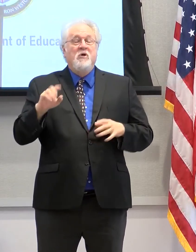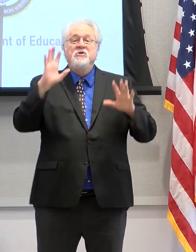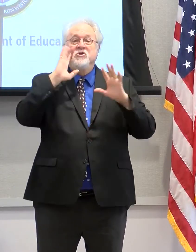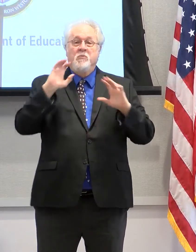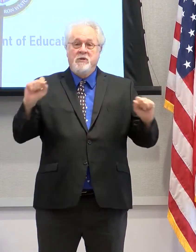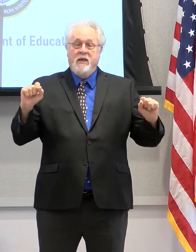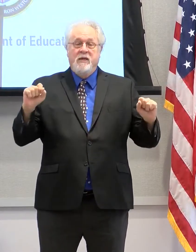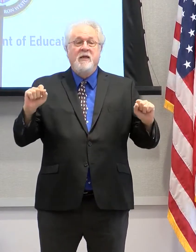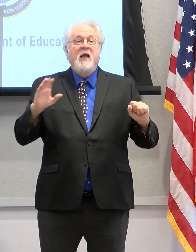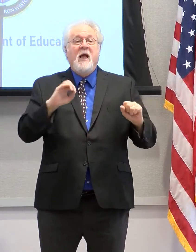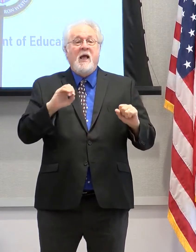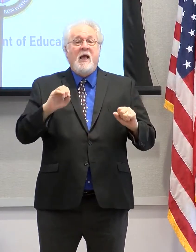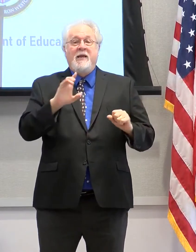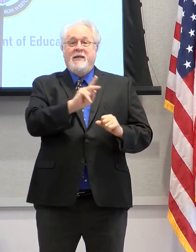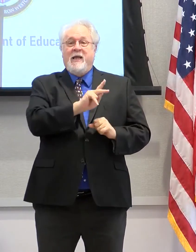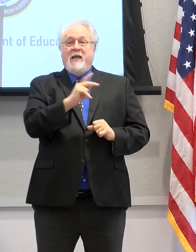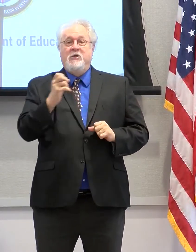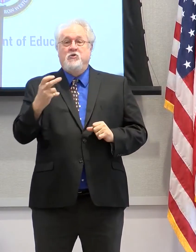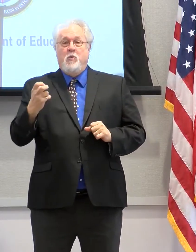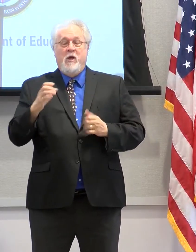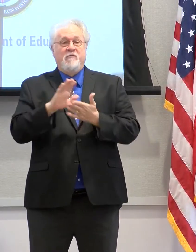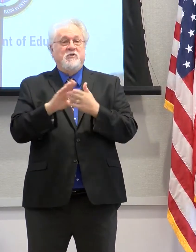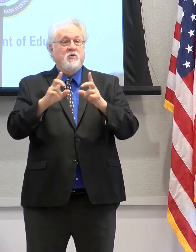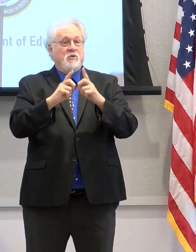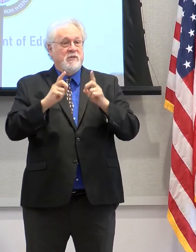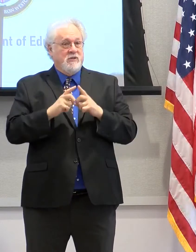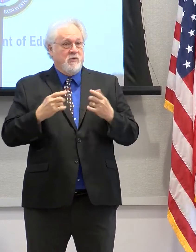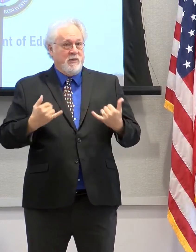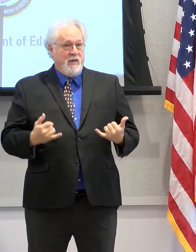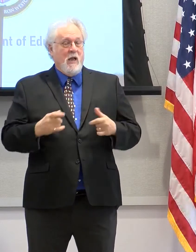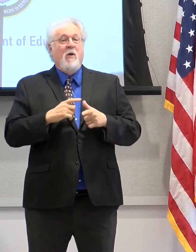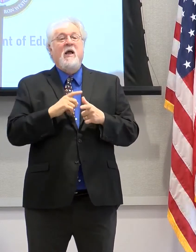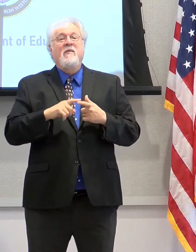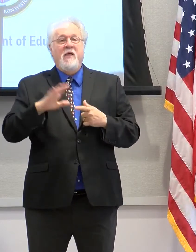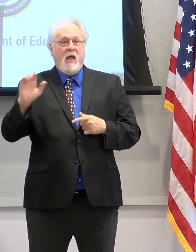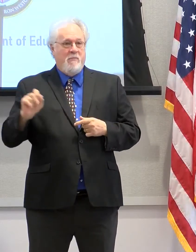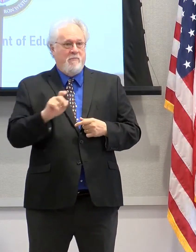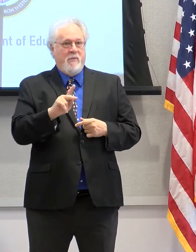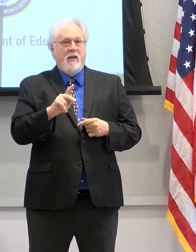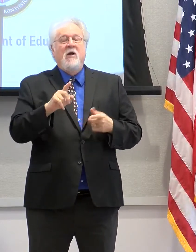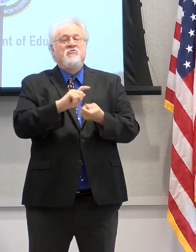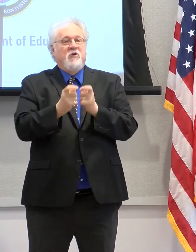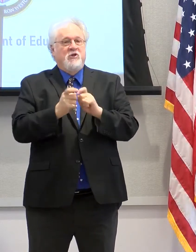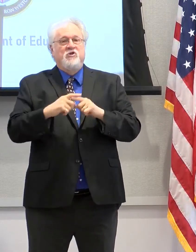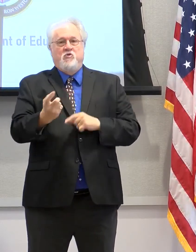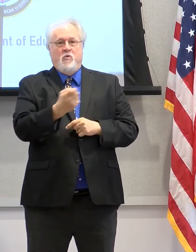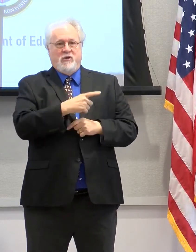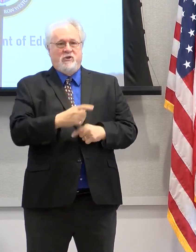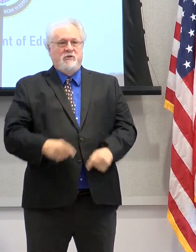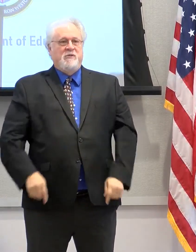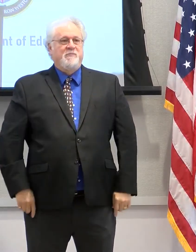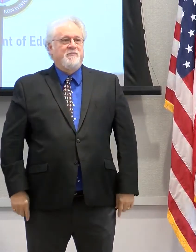Superintendent and the K-12 School District at this time, and then we will return or transition to our questions.